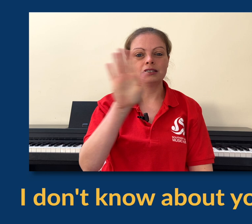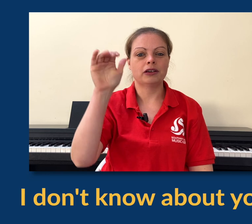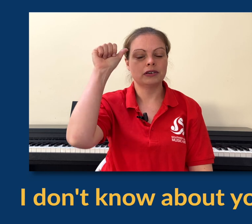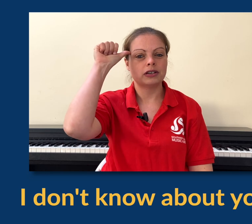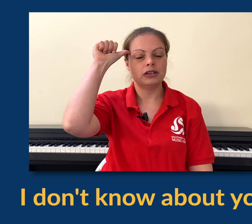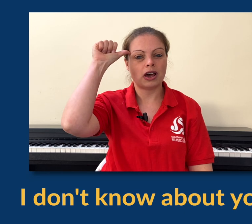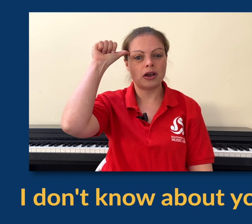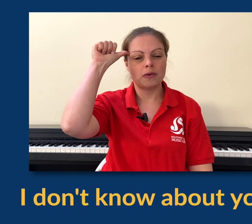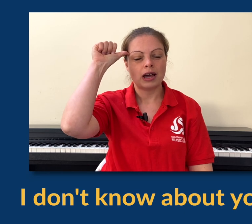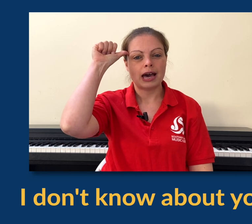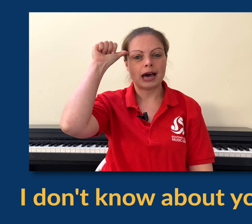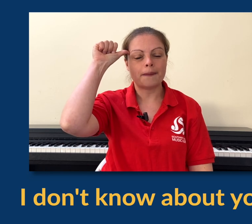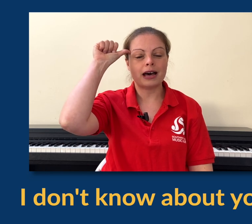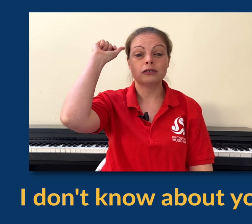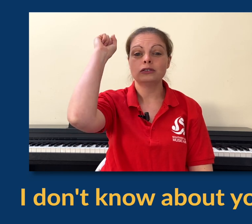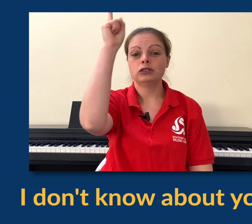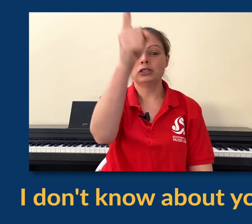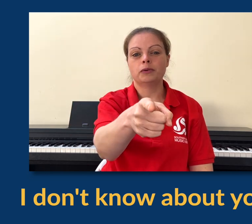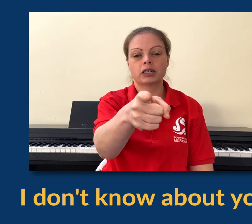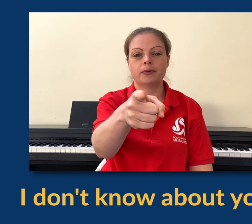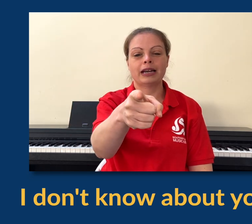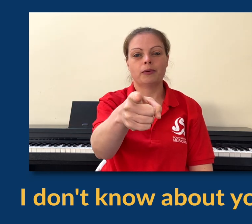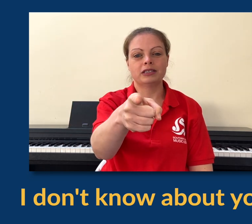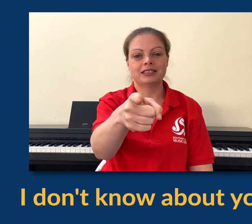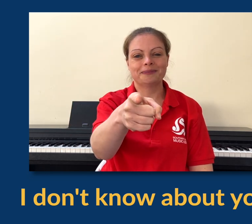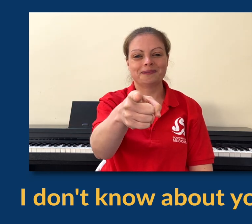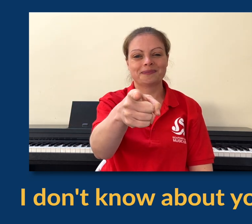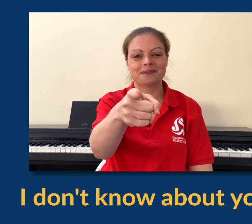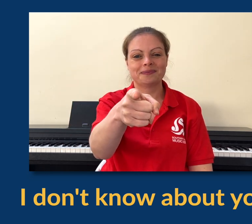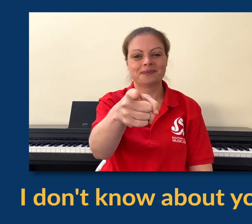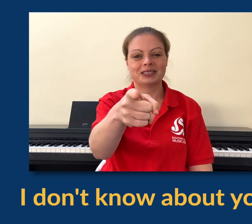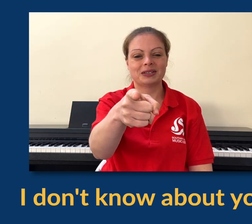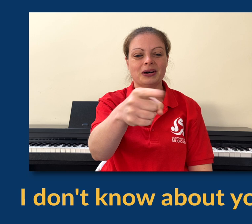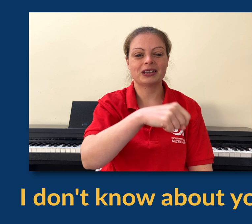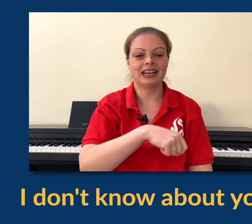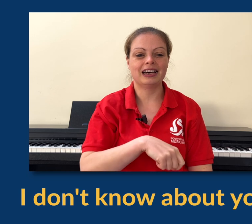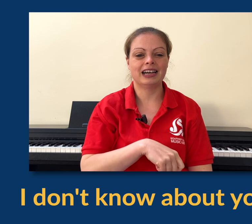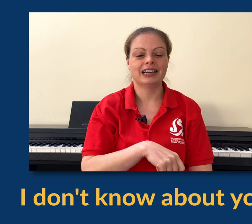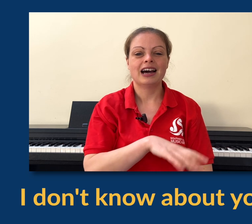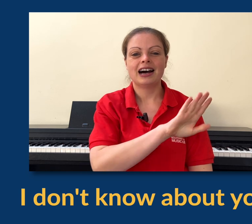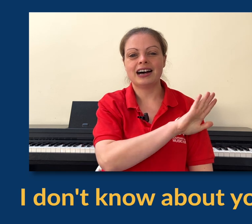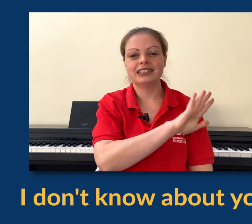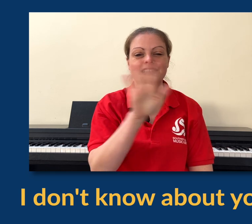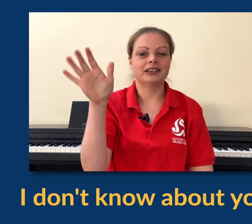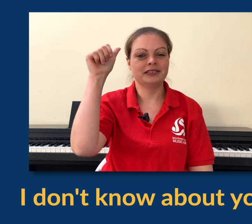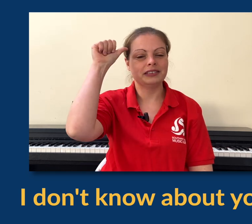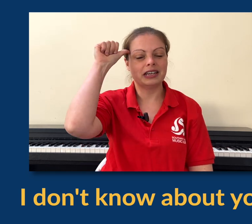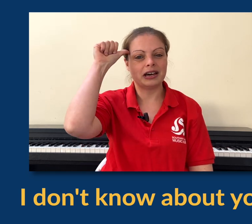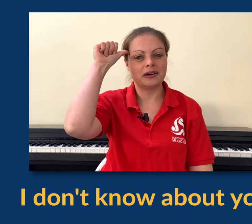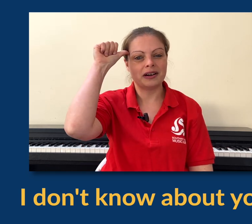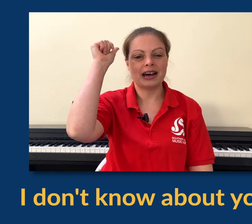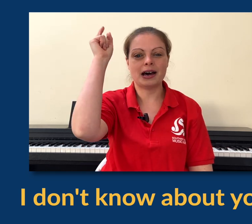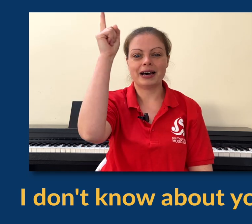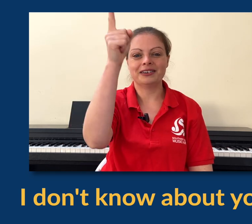I don't know about you. And you're going to point outwards. So the whole of that line, I don't